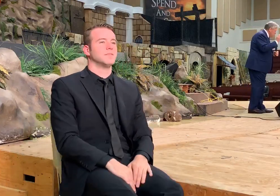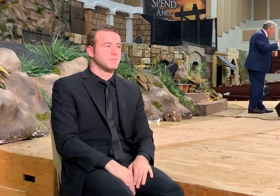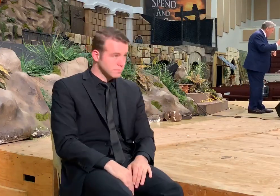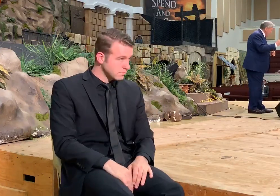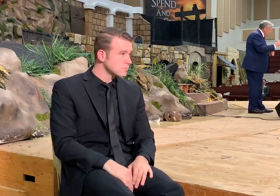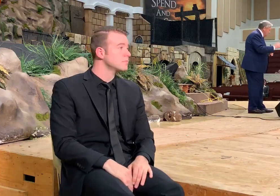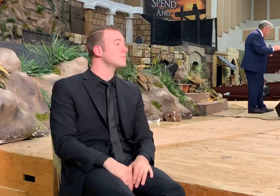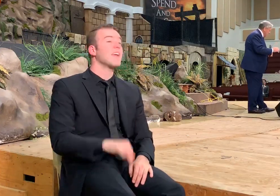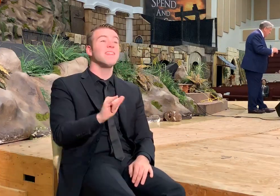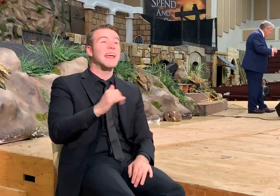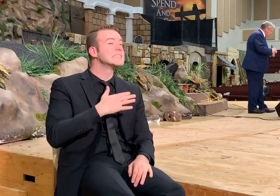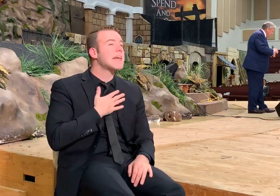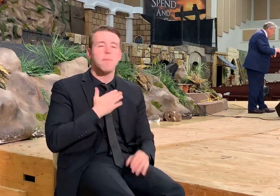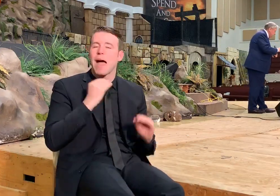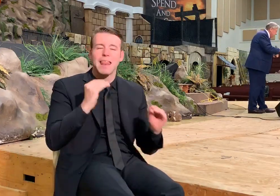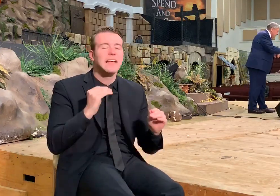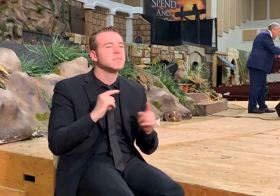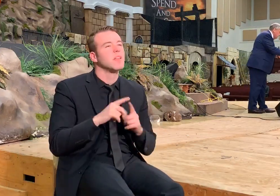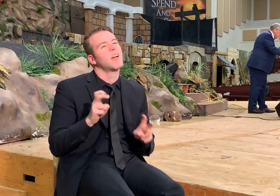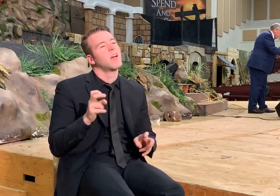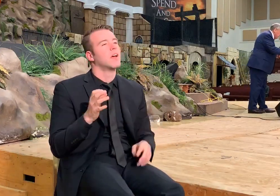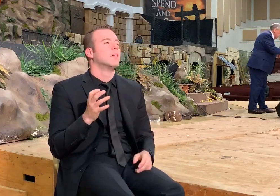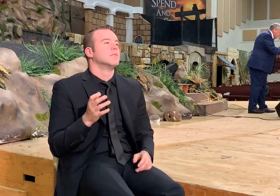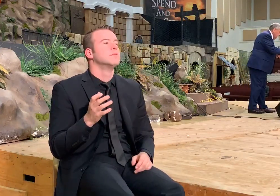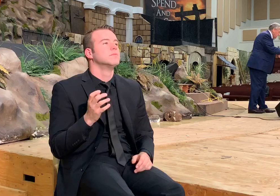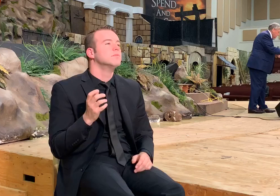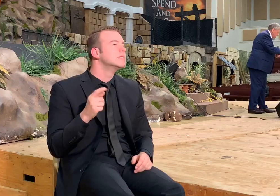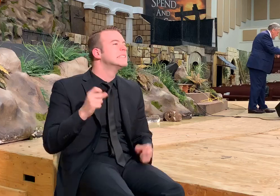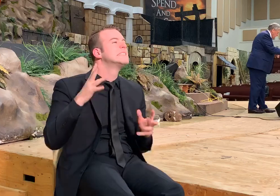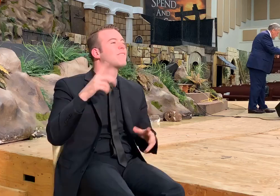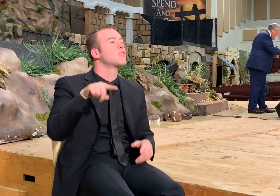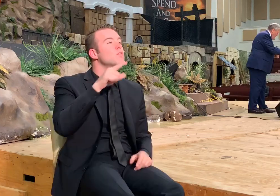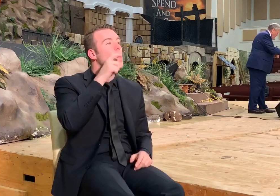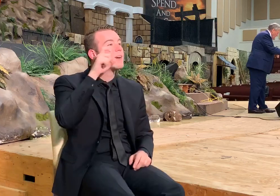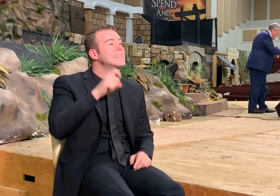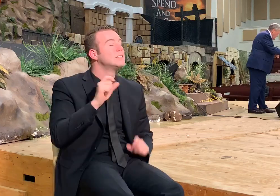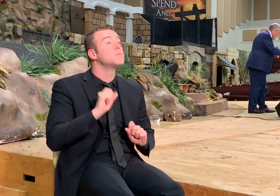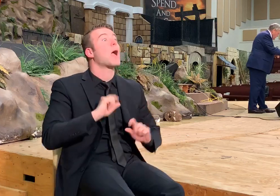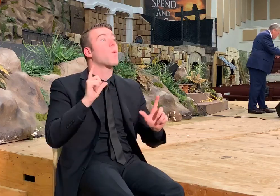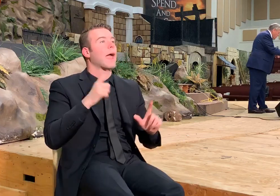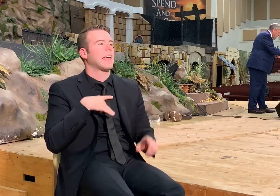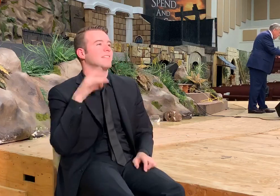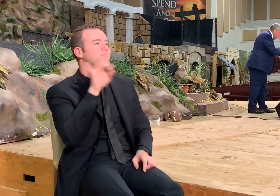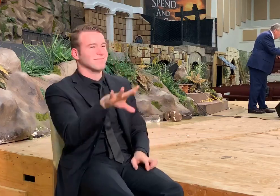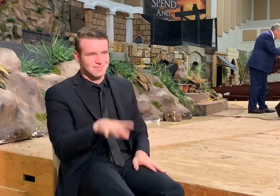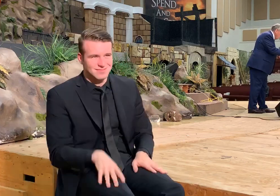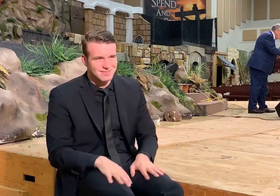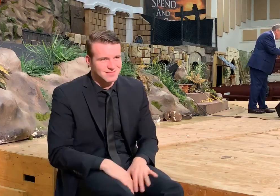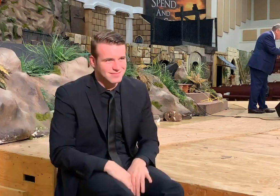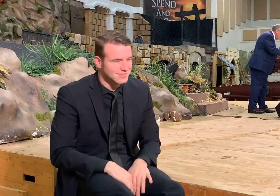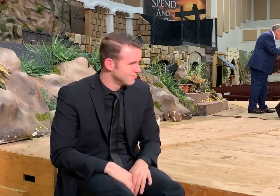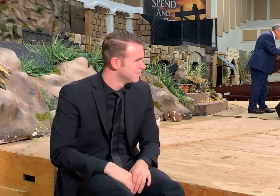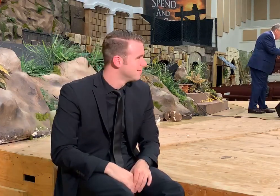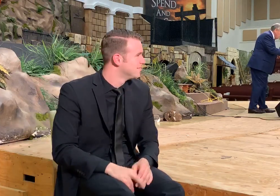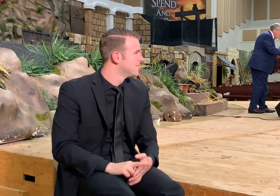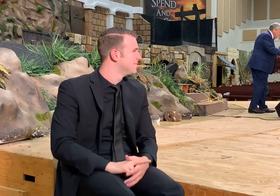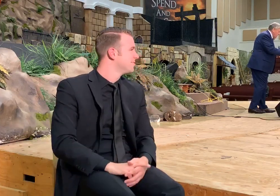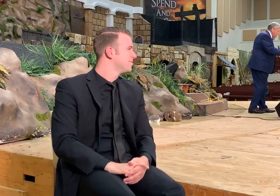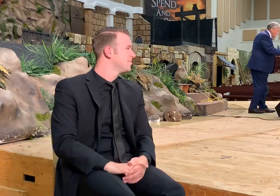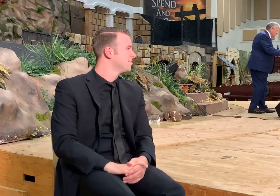That is not my lesson. But that is for the several of you that needed to be awakened. Okay.